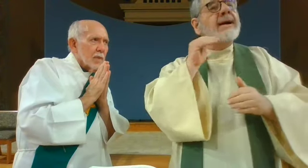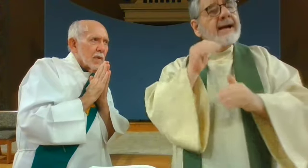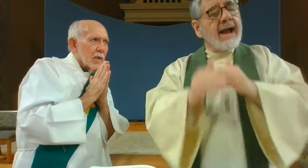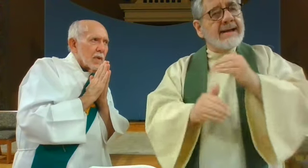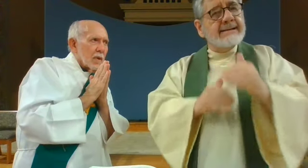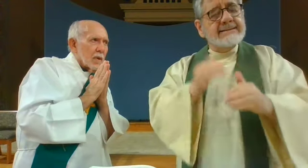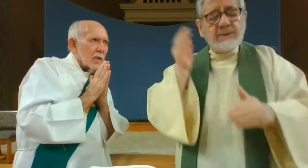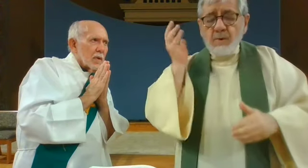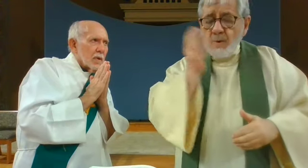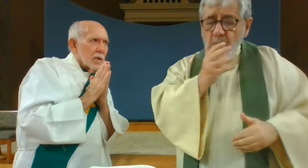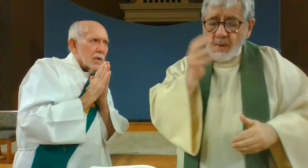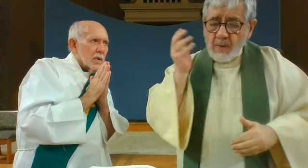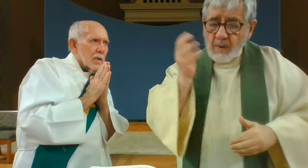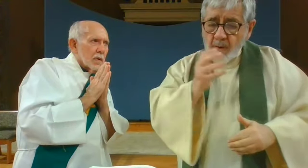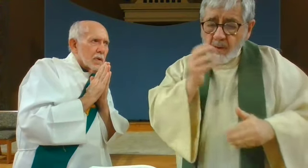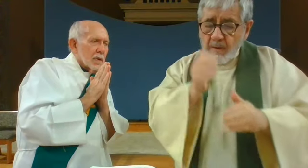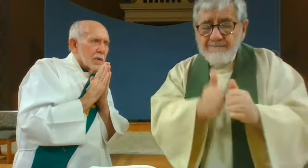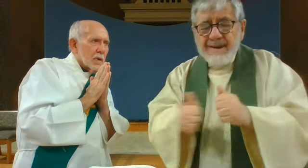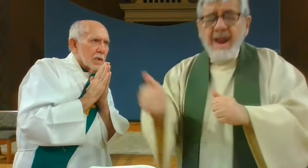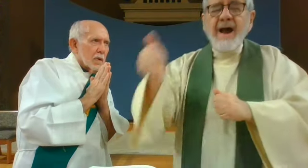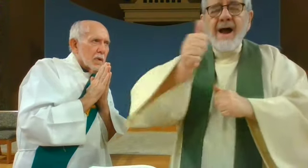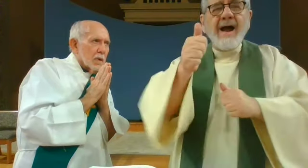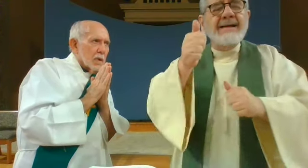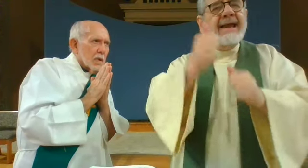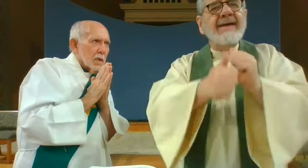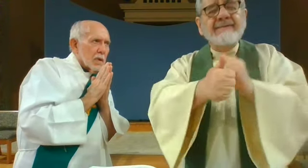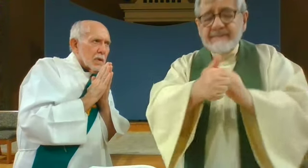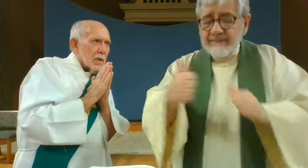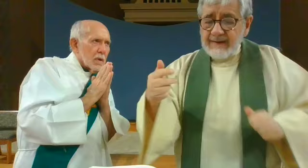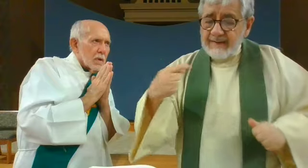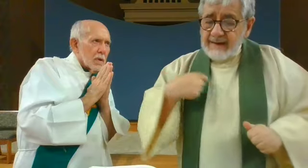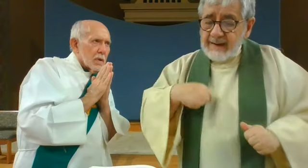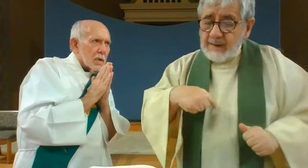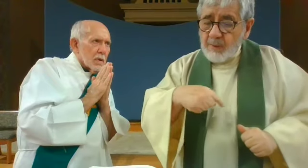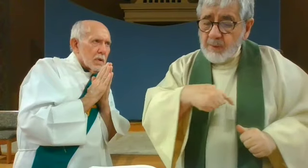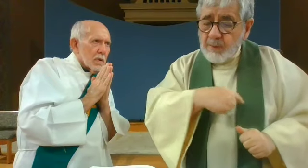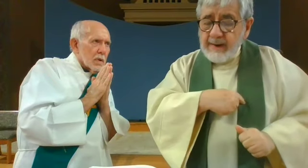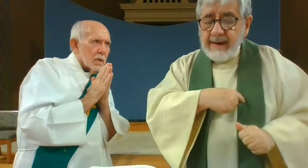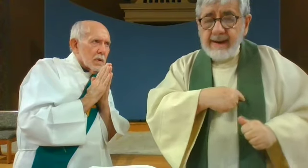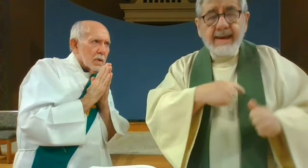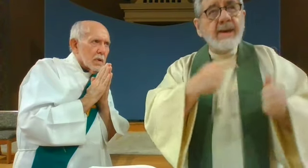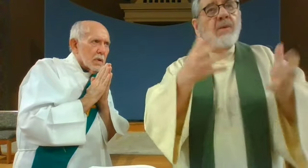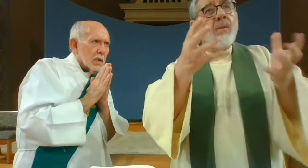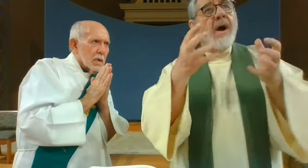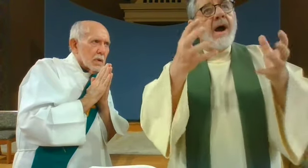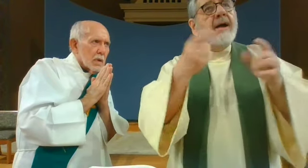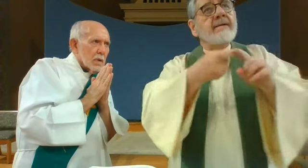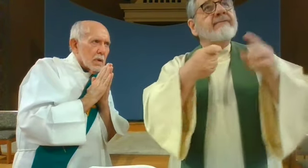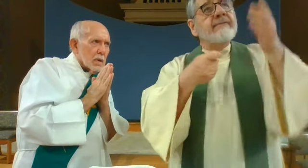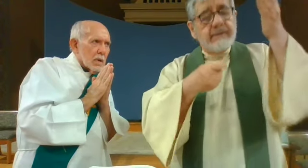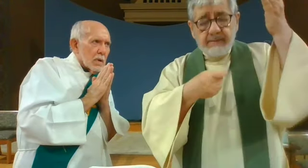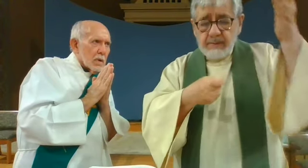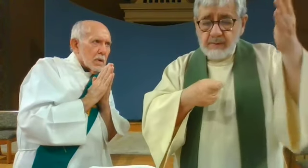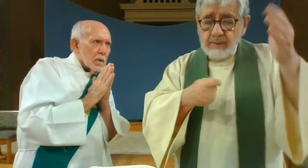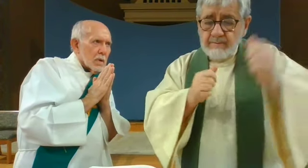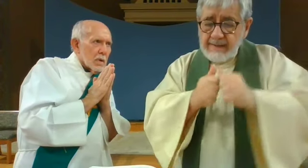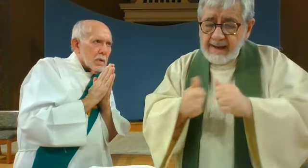who in abundance of your kindness surpass the merits and the